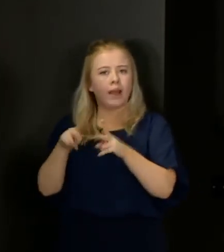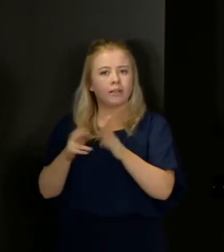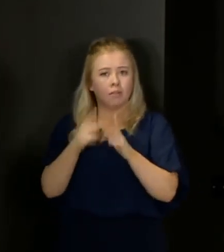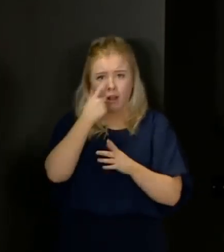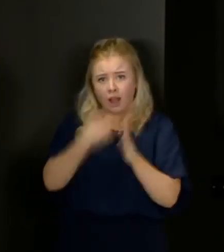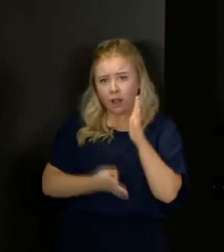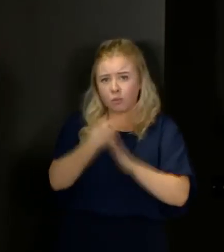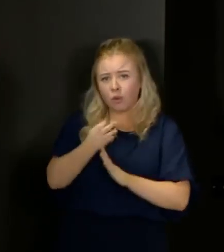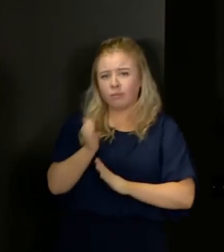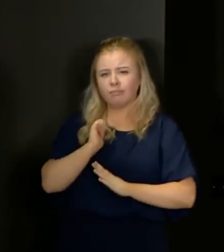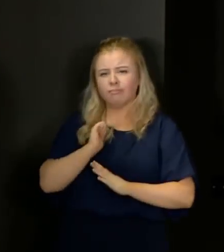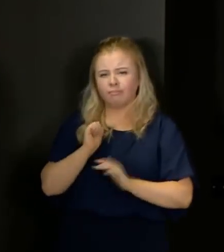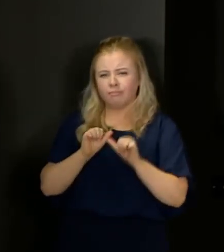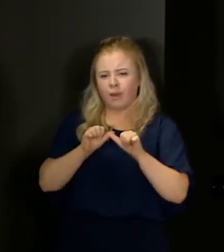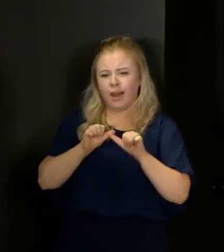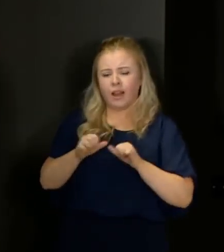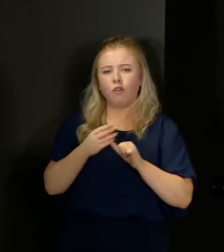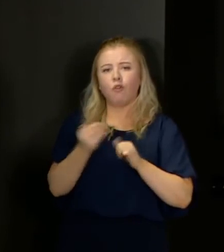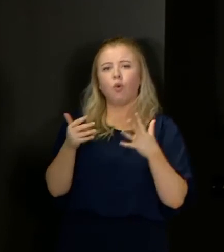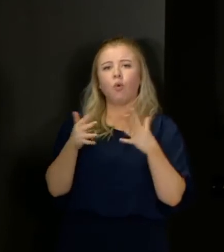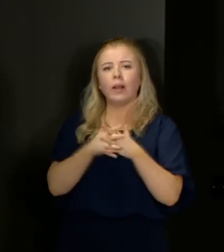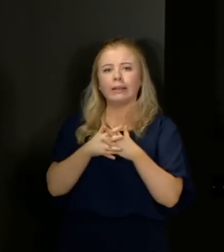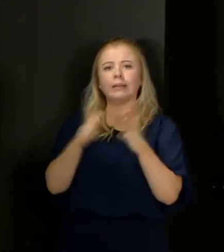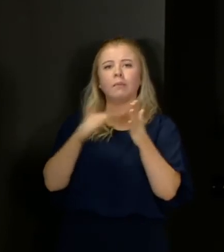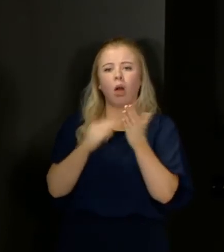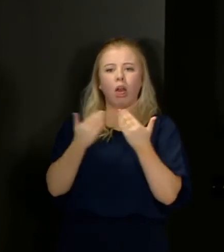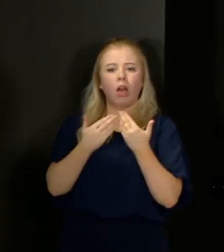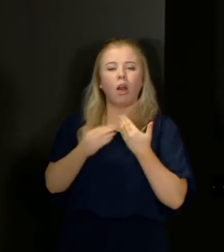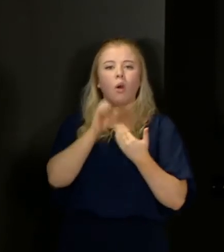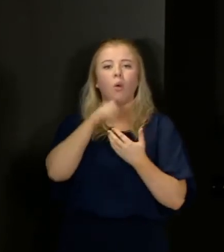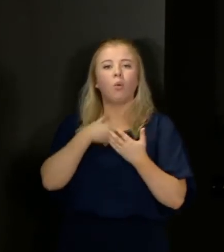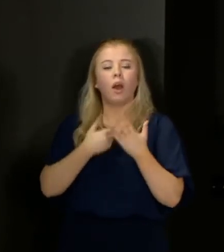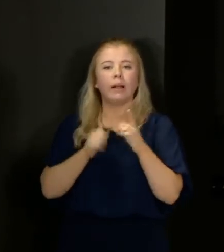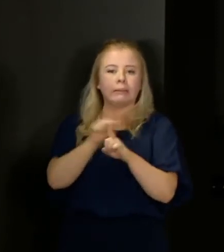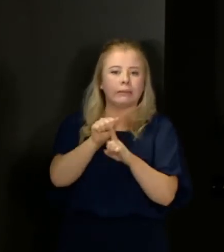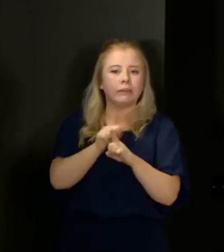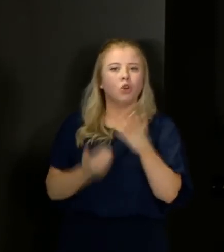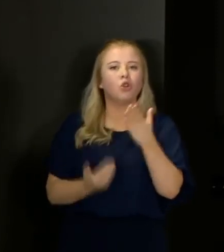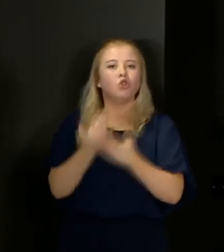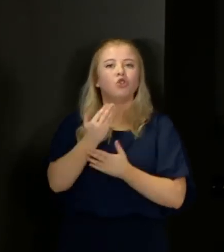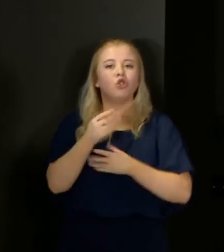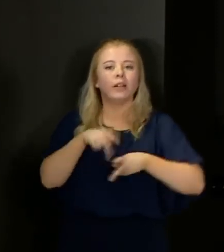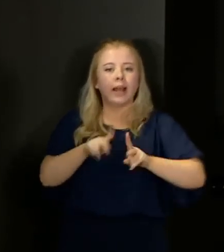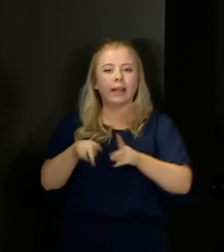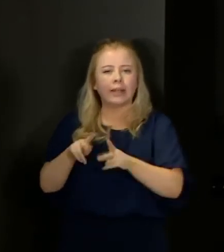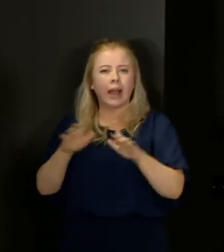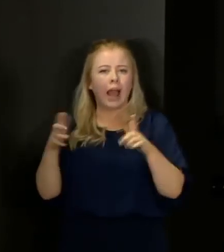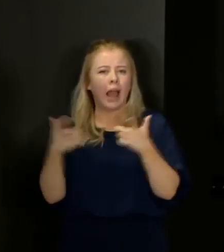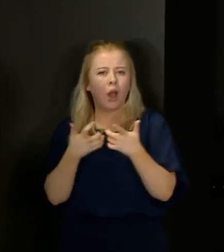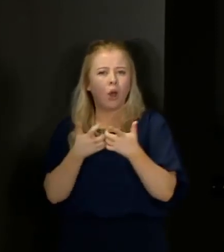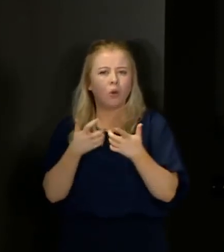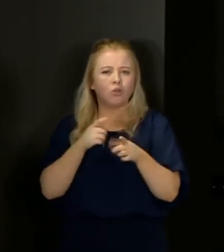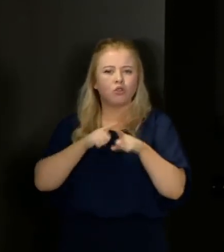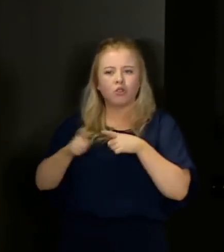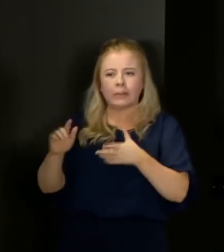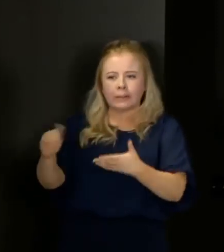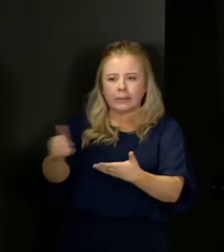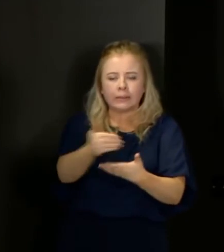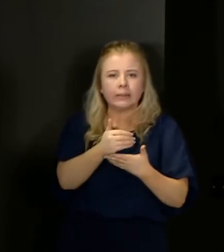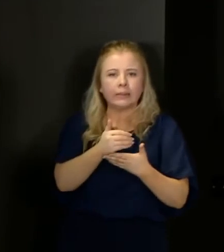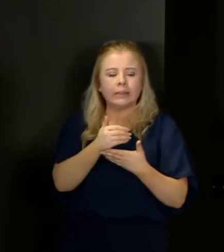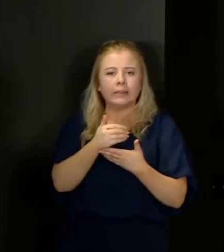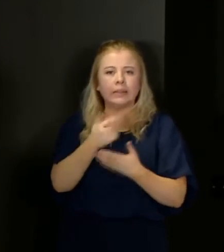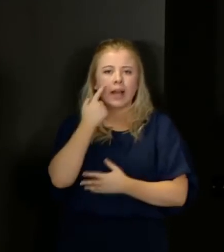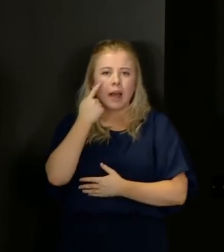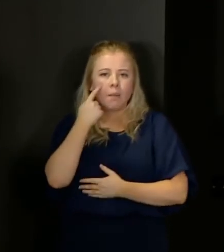I expect that over the coming weeks and months we'll refine new techniques in terms of how we can do that. Looking at how we can pull samples and